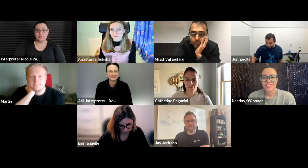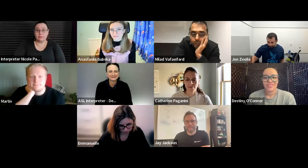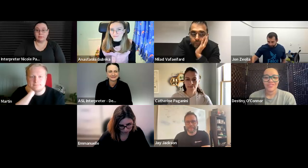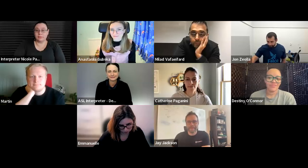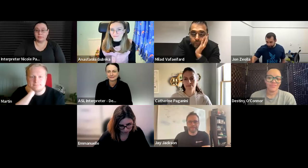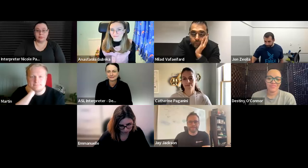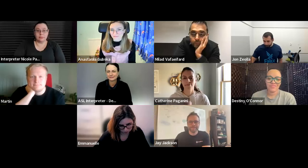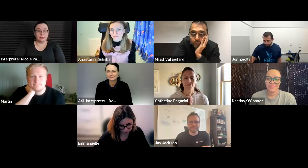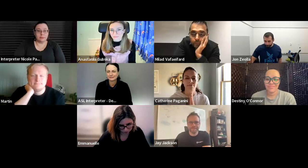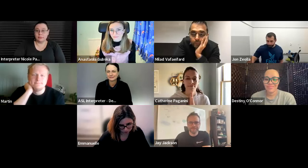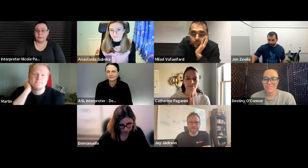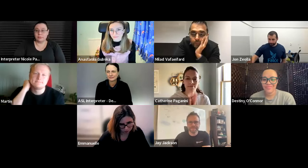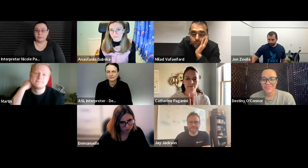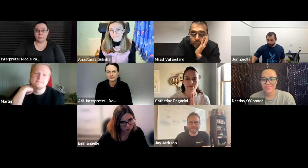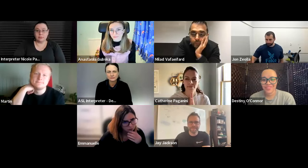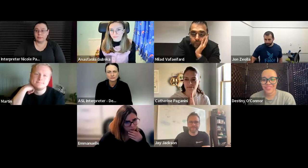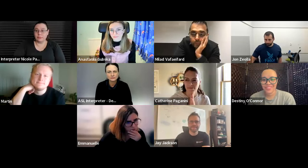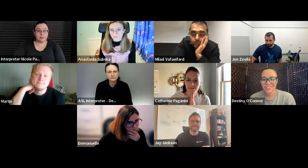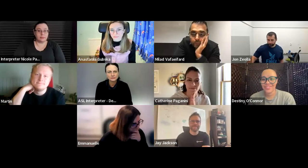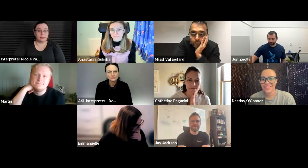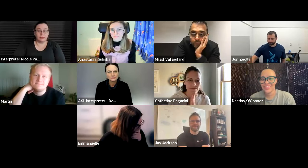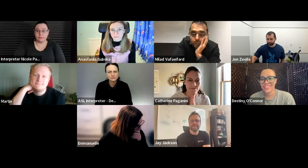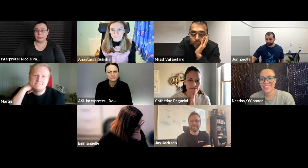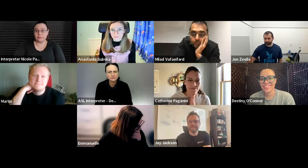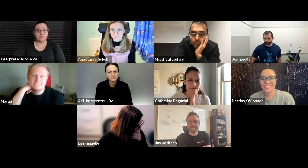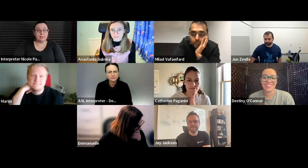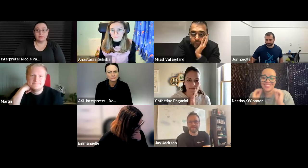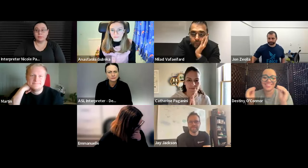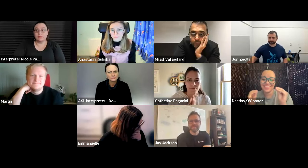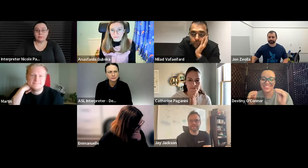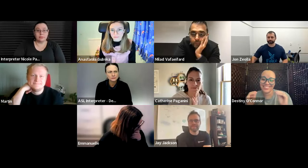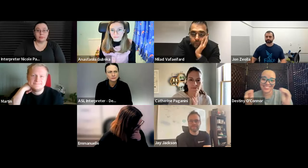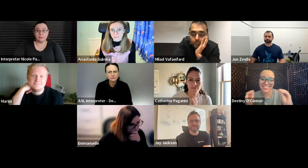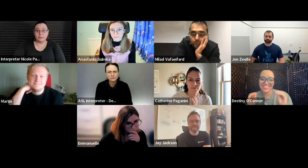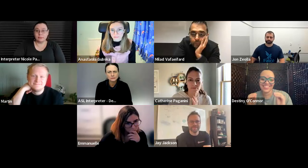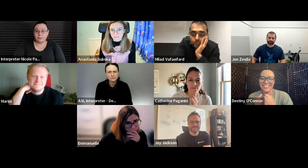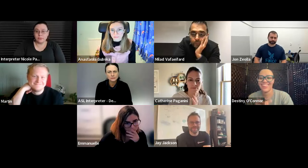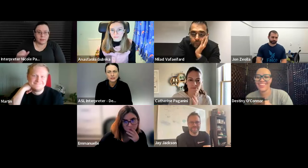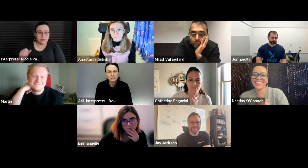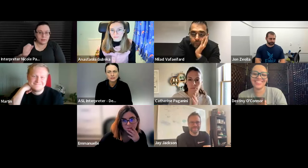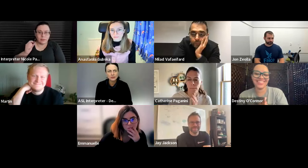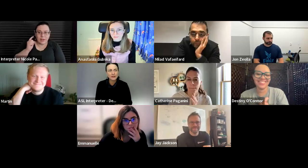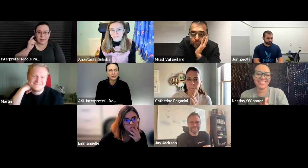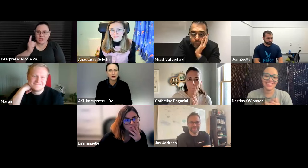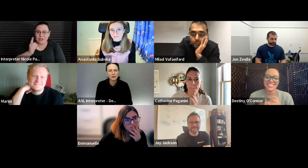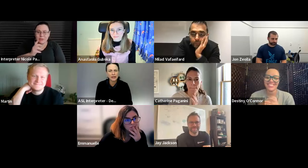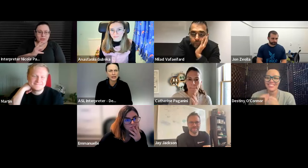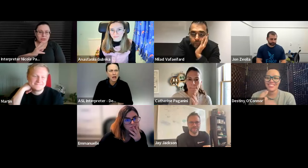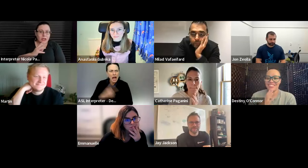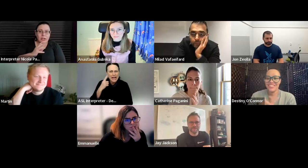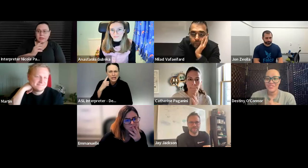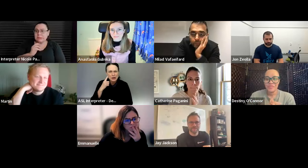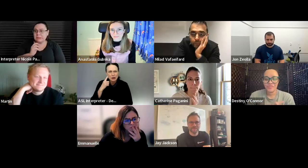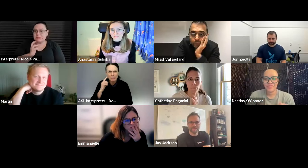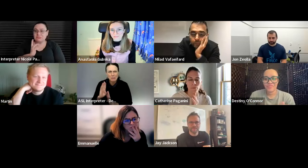it absolutely doesn't matter if you need be making one of you can get more i mean i won't do it i won't do it oh nothing okay